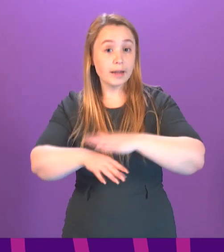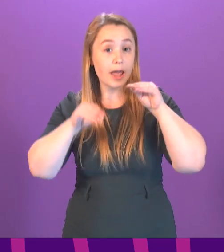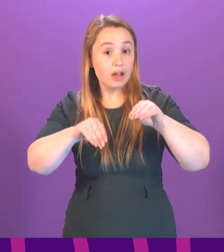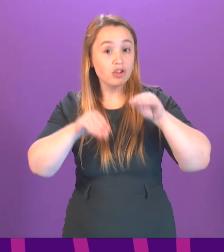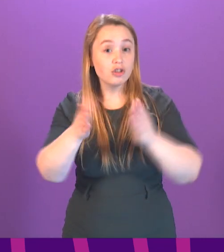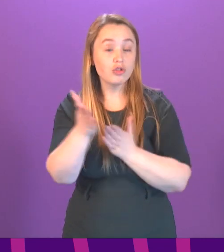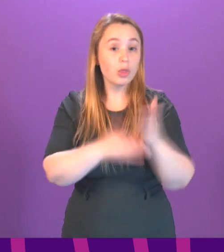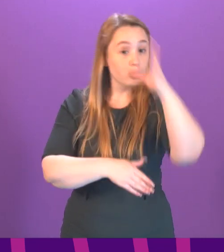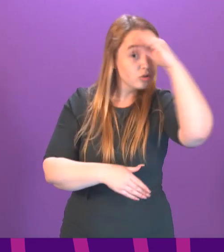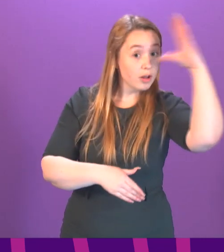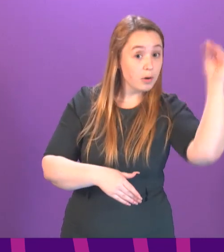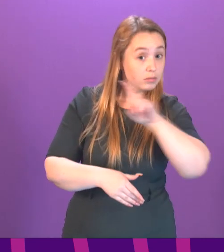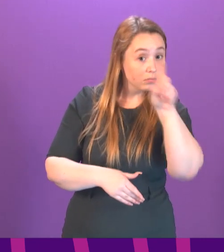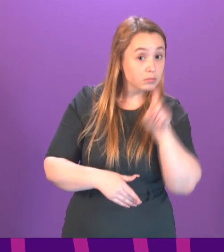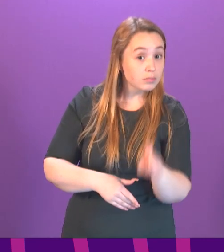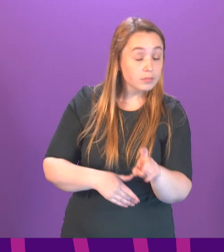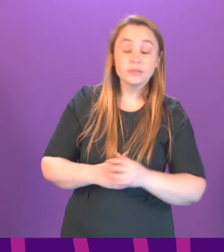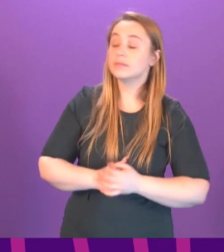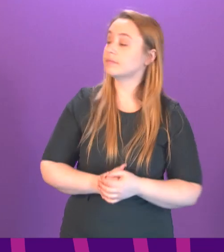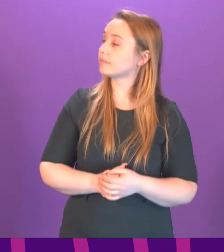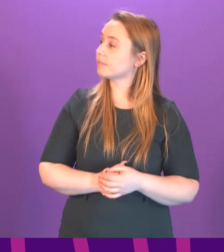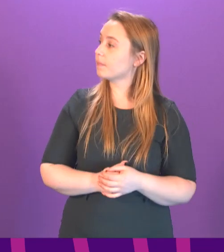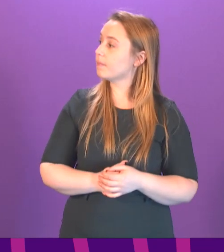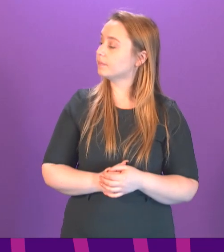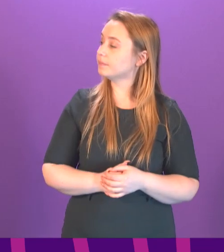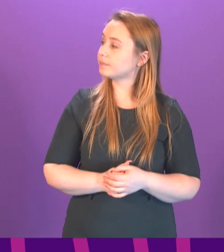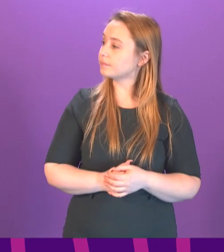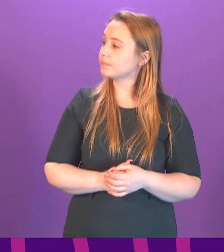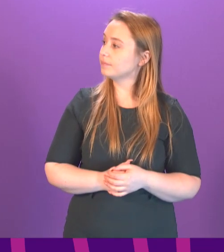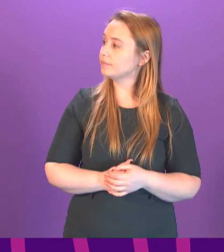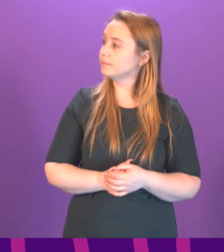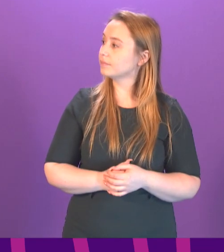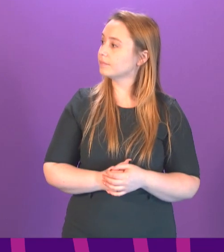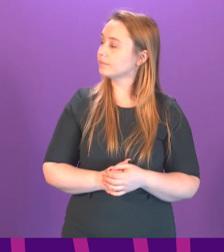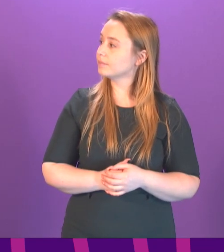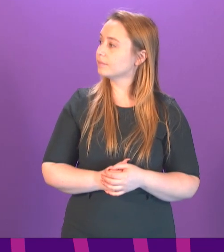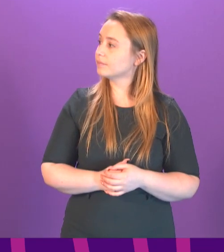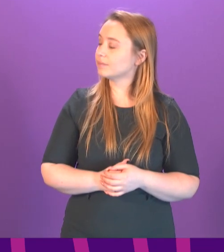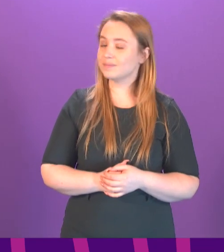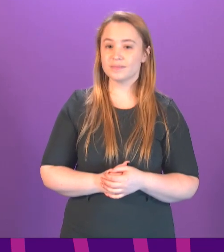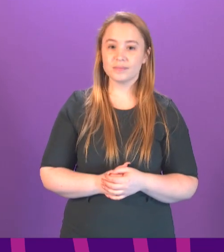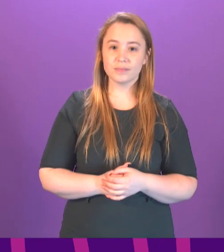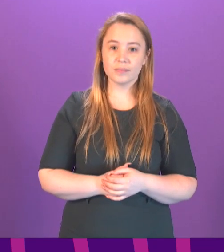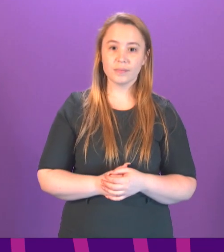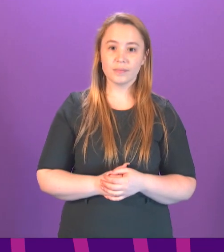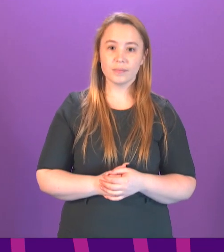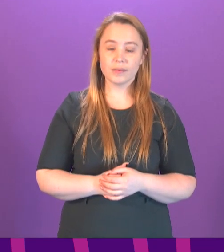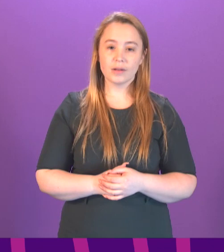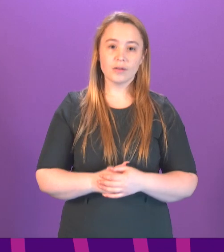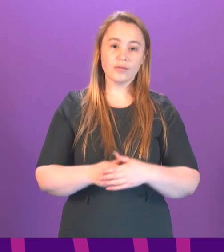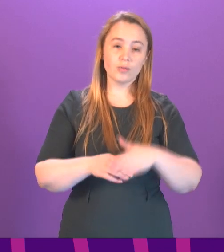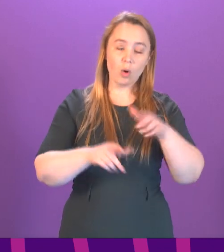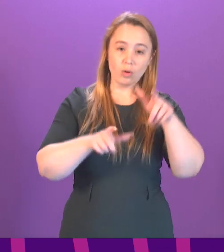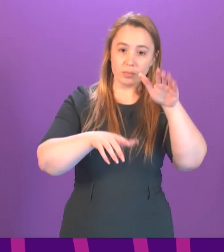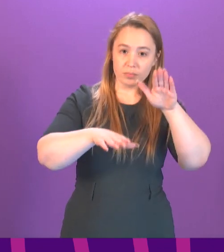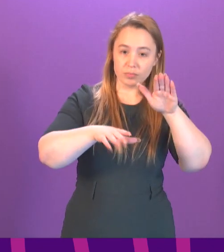summer holiday period. First Minister. There are no plans to take a blanket approach to increasing people's learning